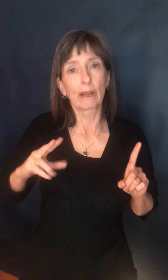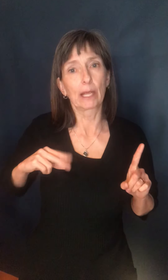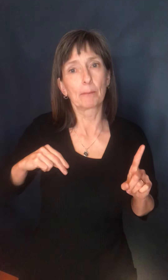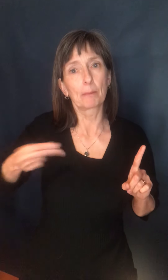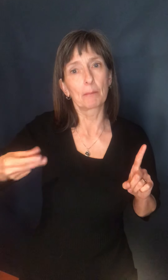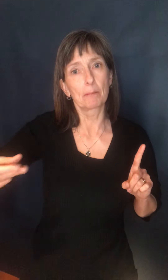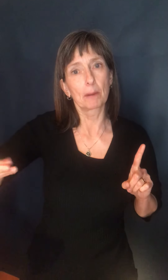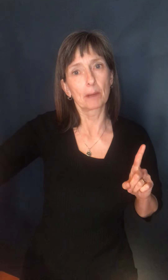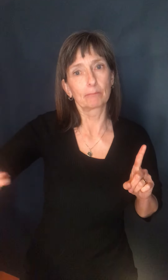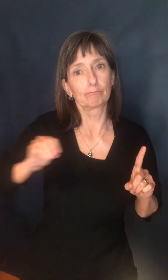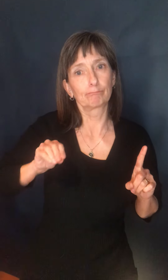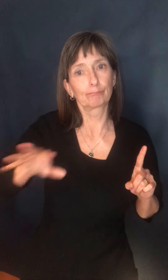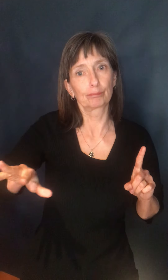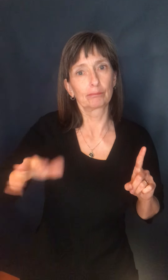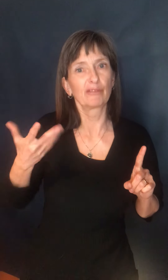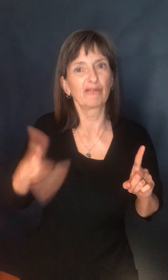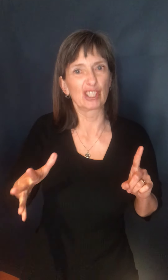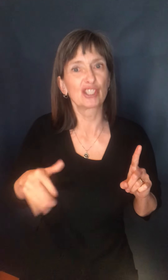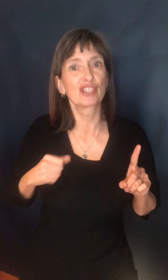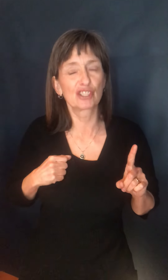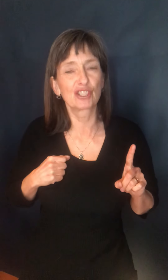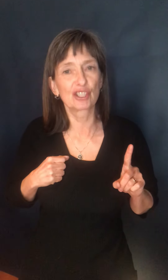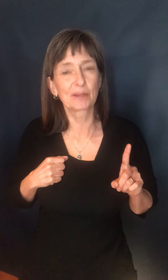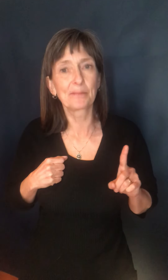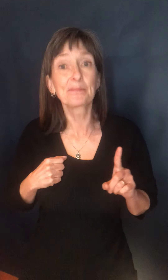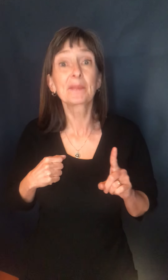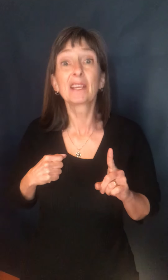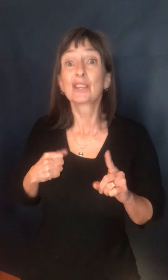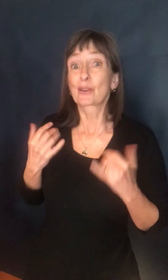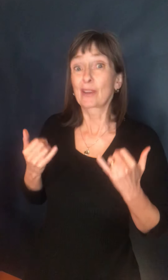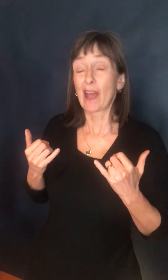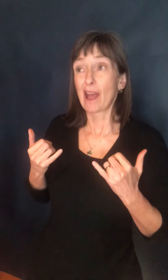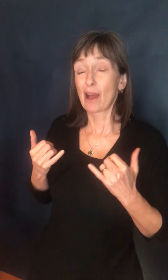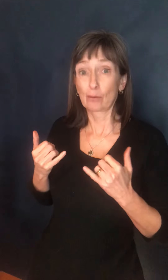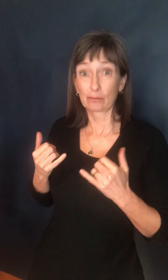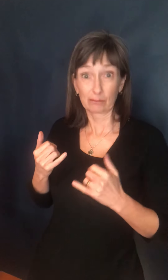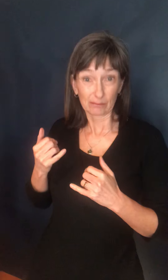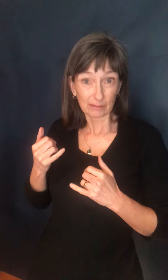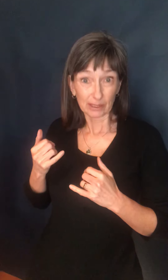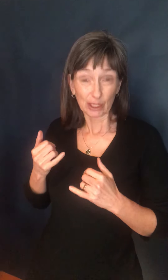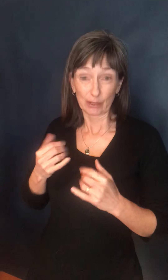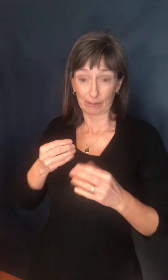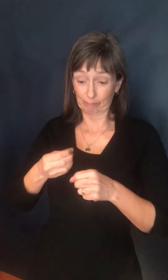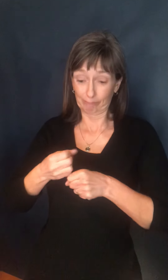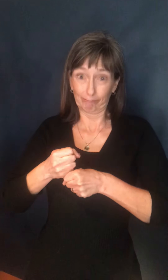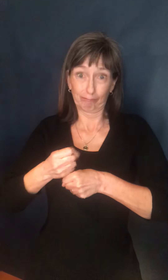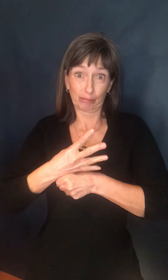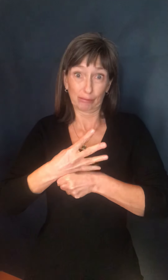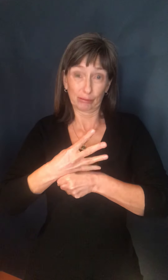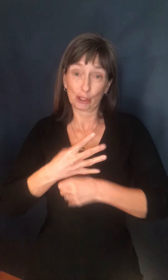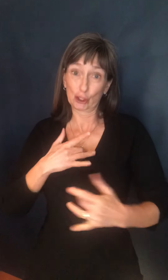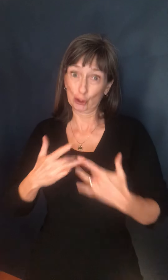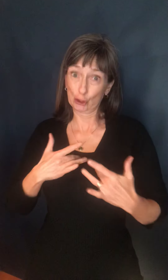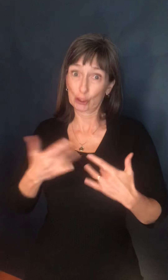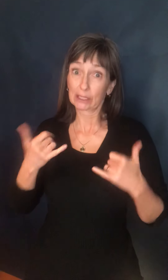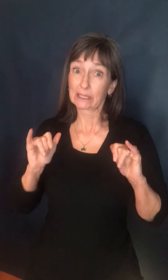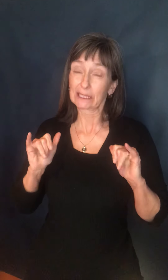of the increased risk from importation of the virus, particularly the variants of concern, we are making some modifications to our Level 2 guidance.